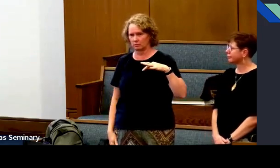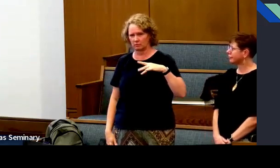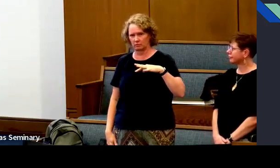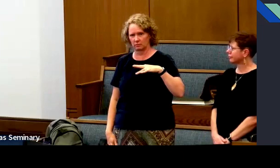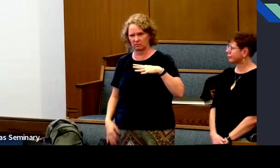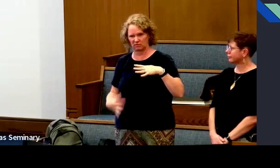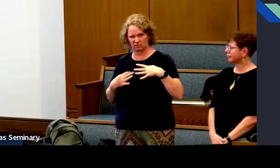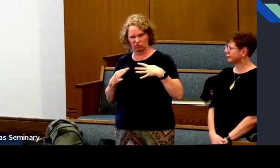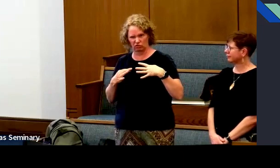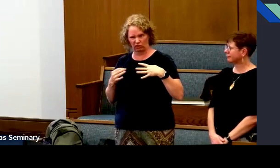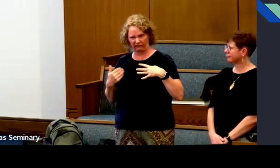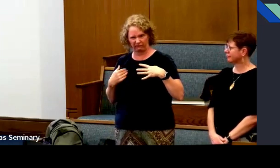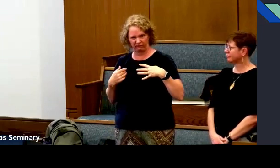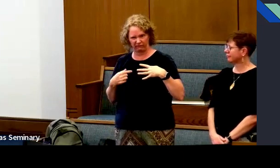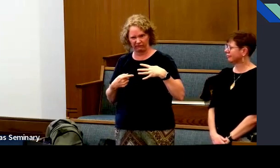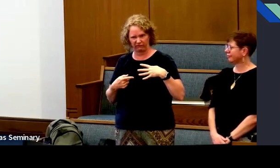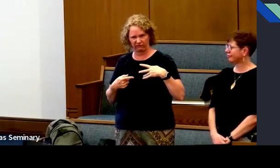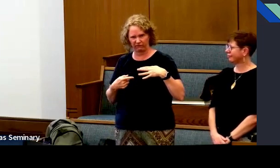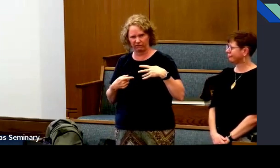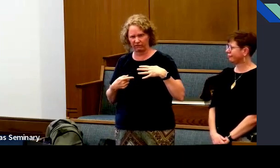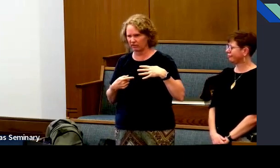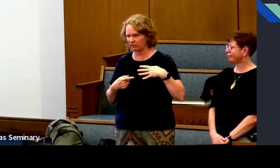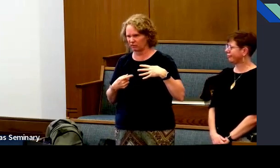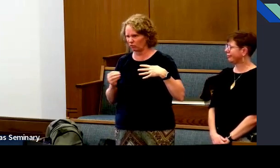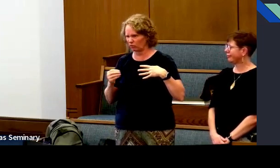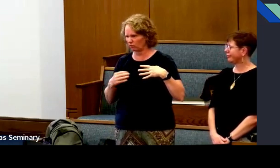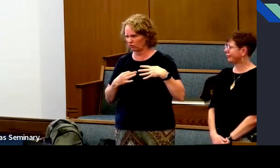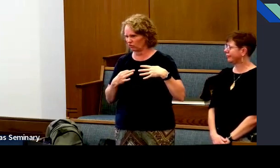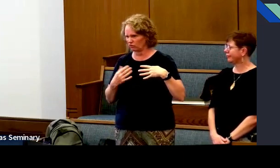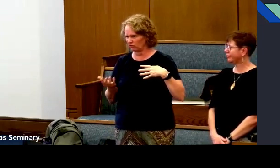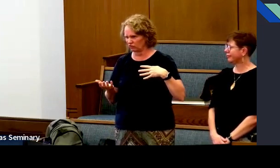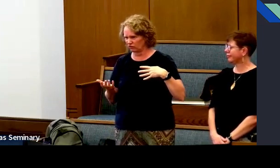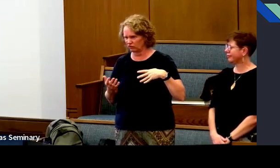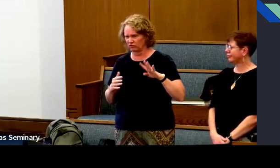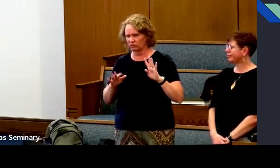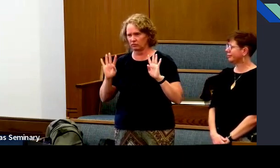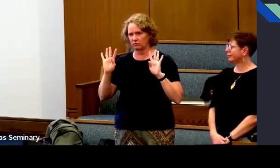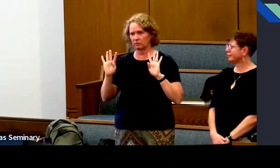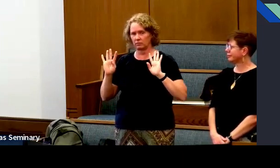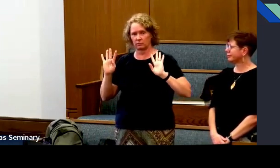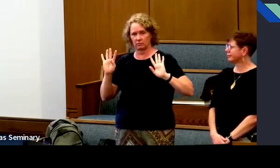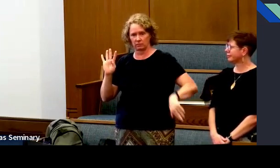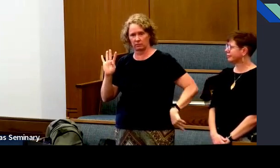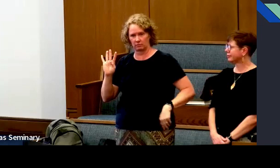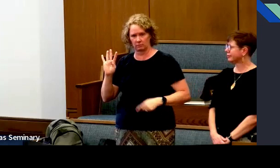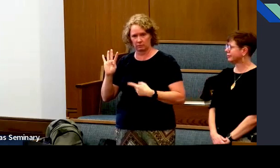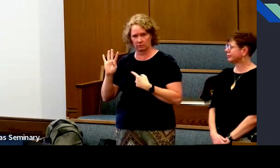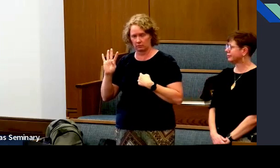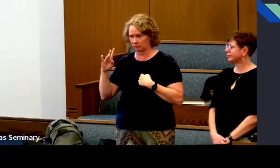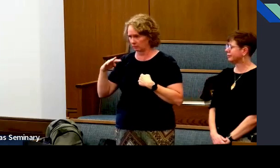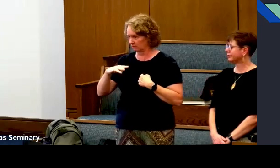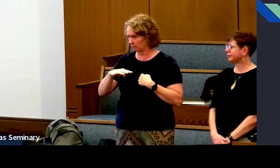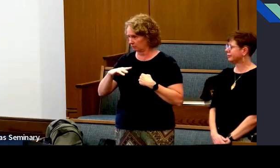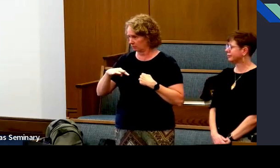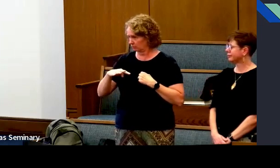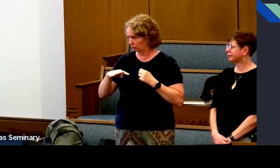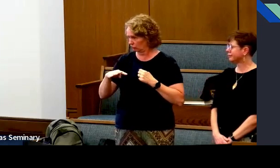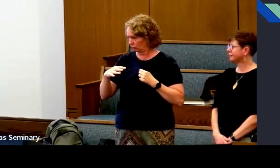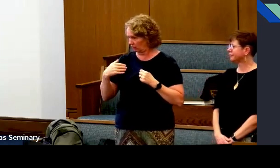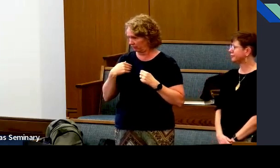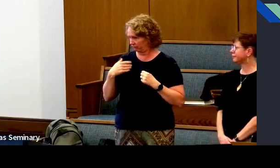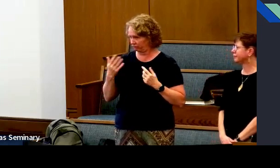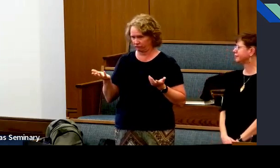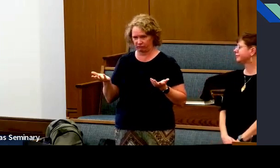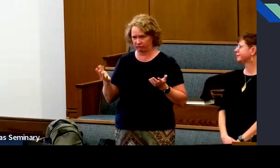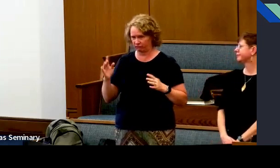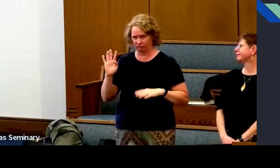If you get rid of one, would you have a shirt? No. You get rid of the other and bring